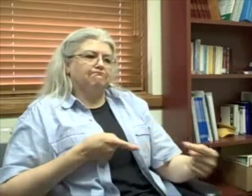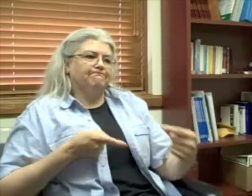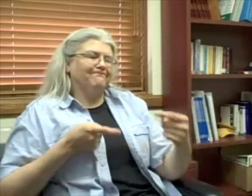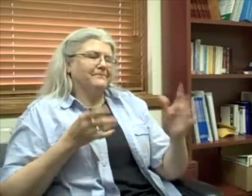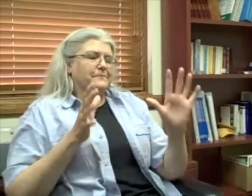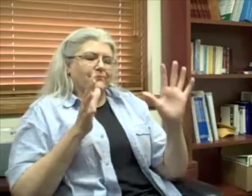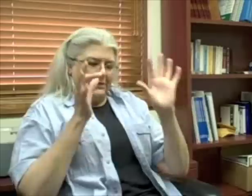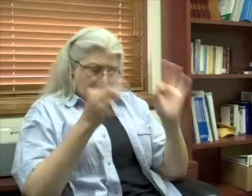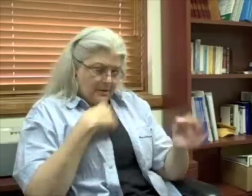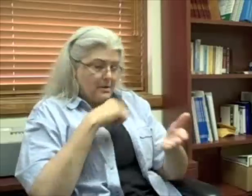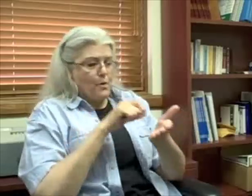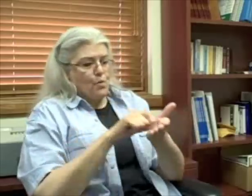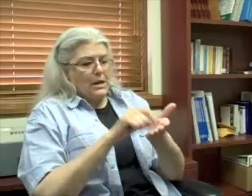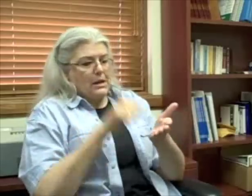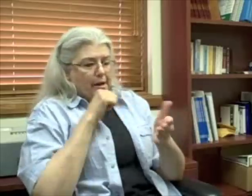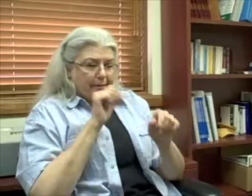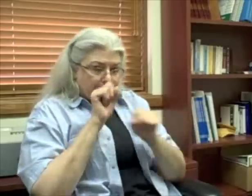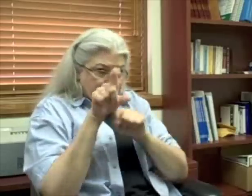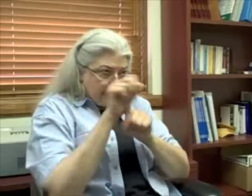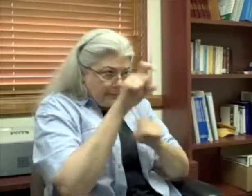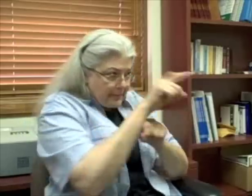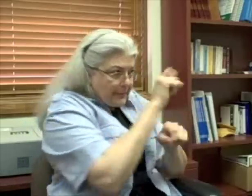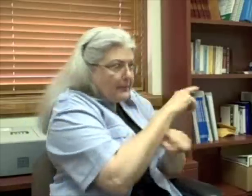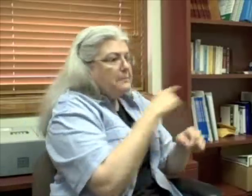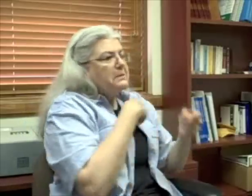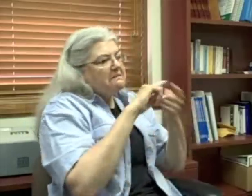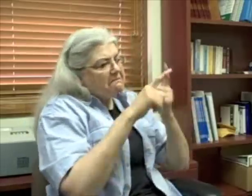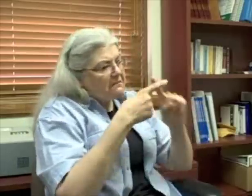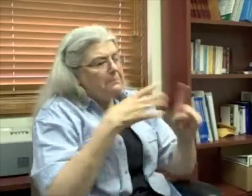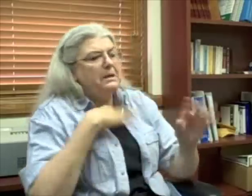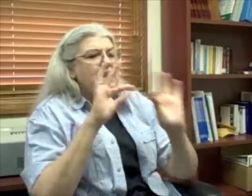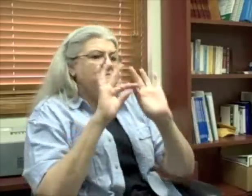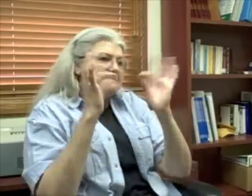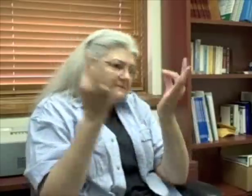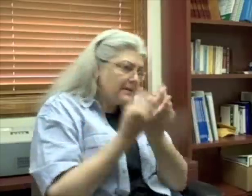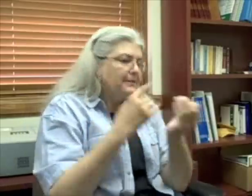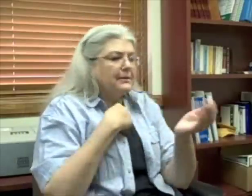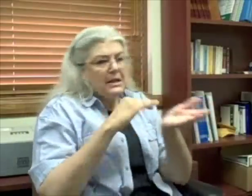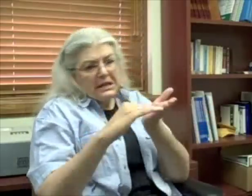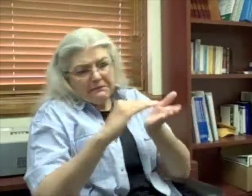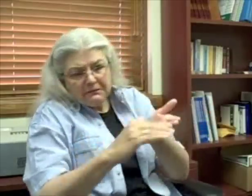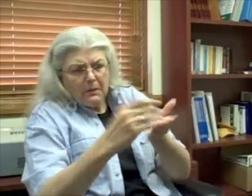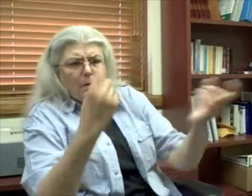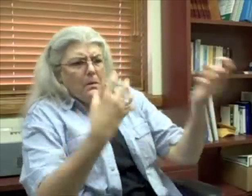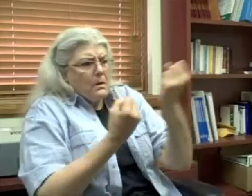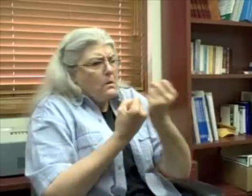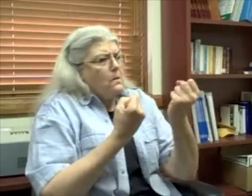I wrote letters to all my friends and my family and asking them to forgive me and support me.